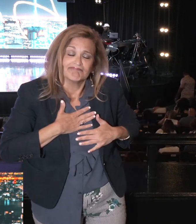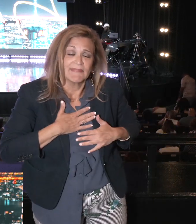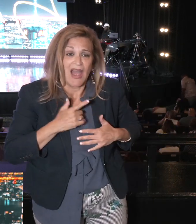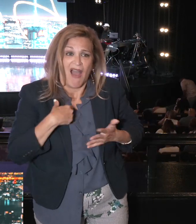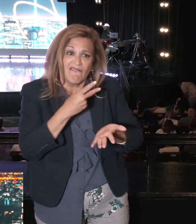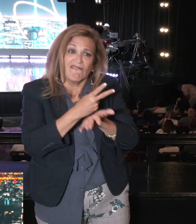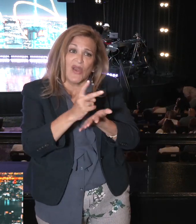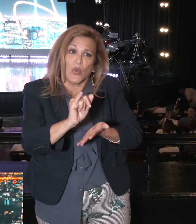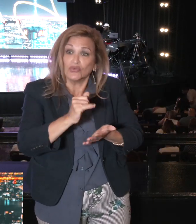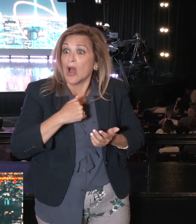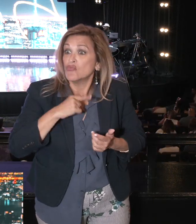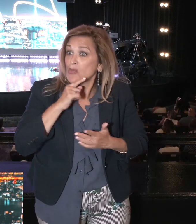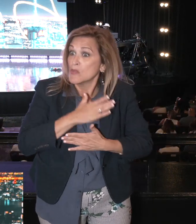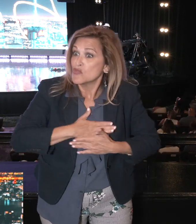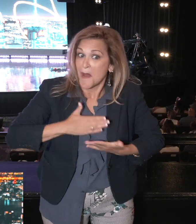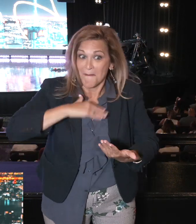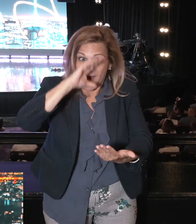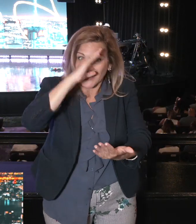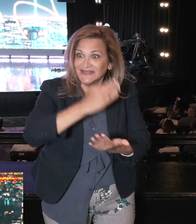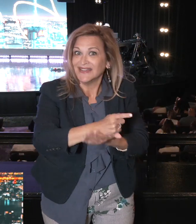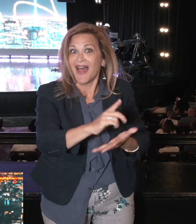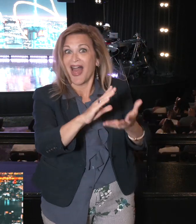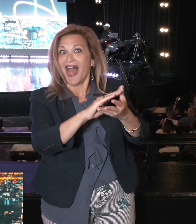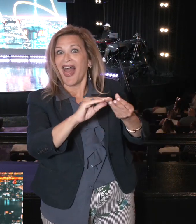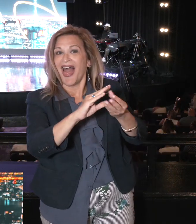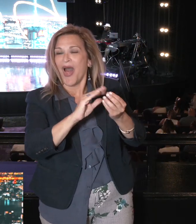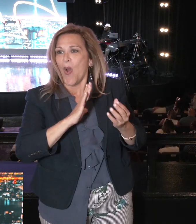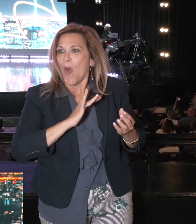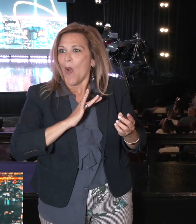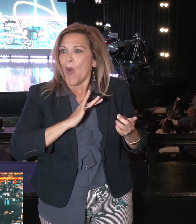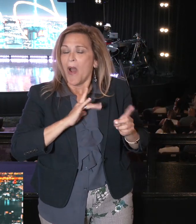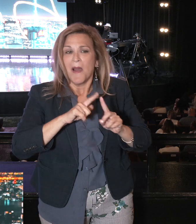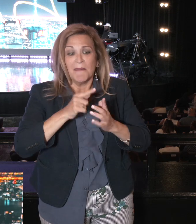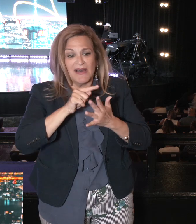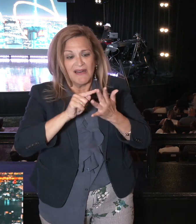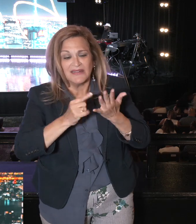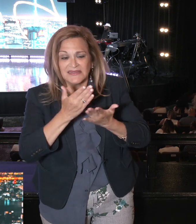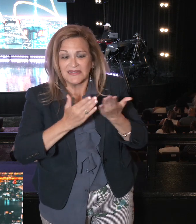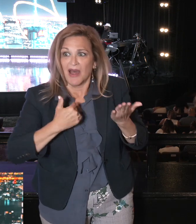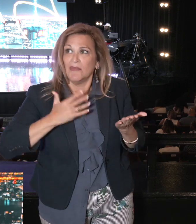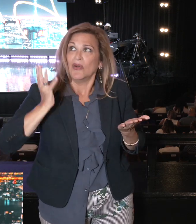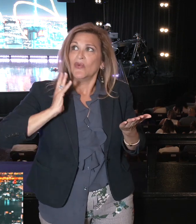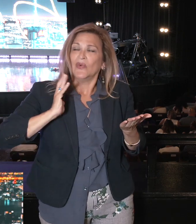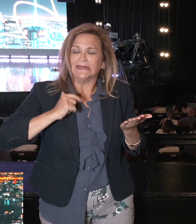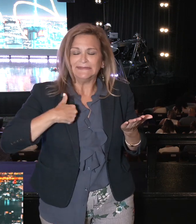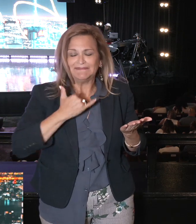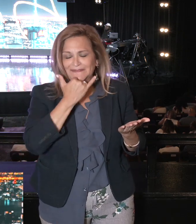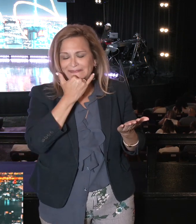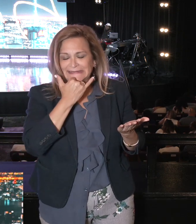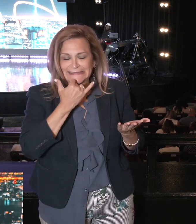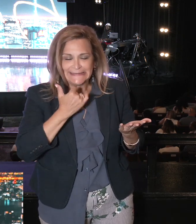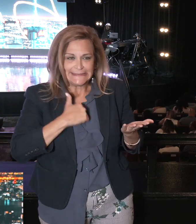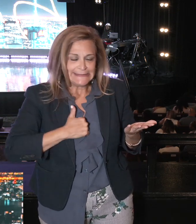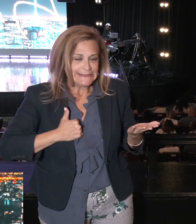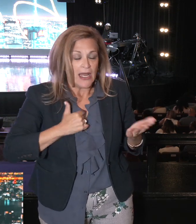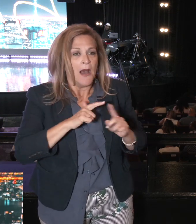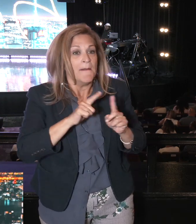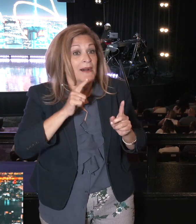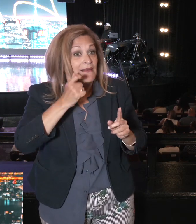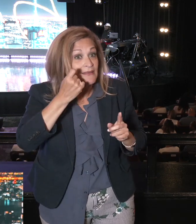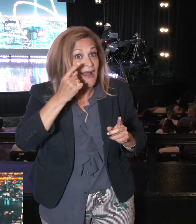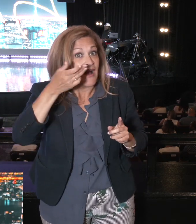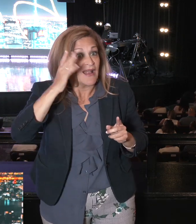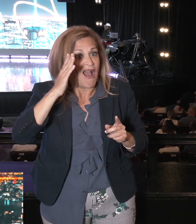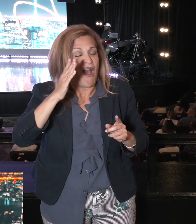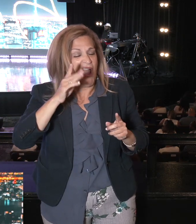there's things I regret. We all do. But thank God he doesn't treat us as our sin system.